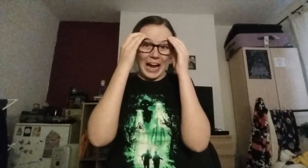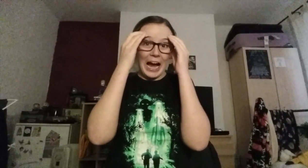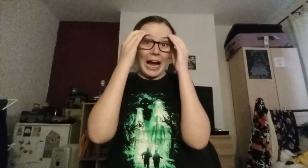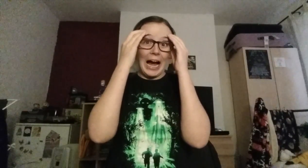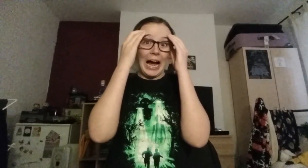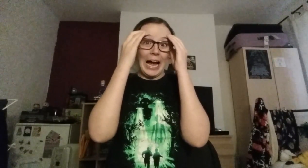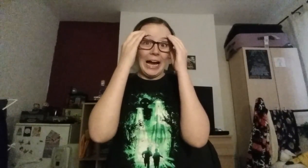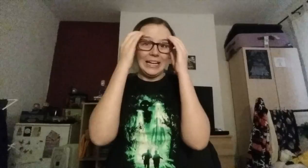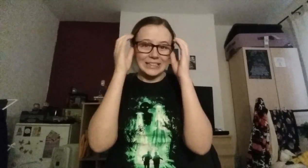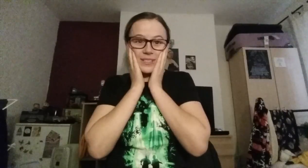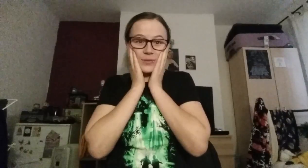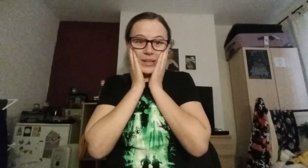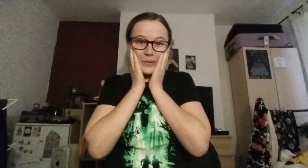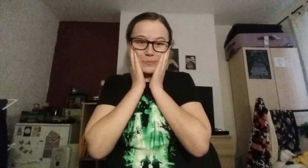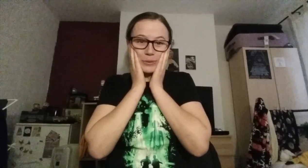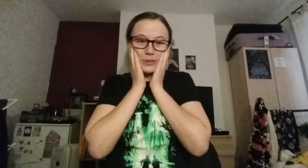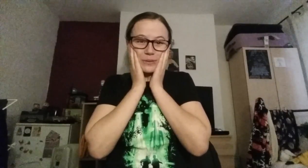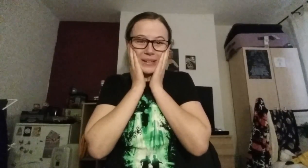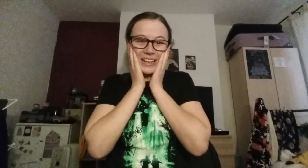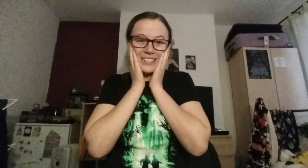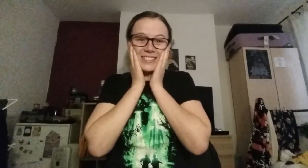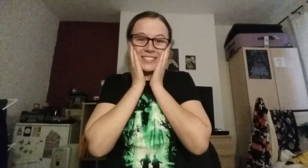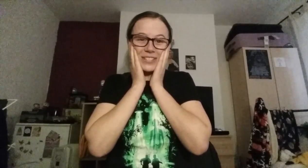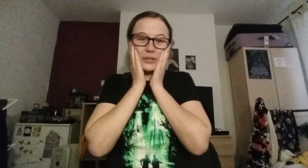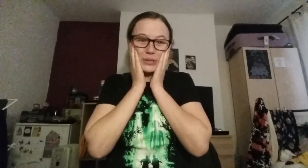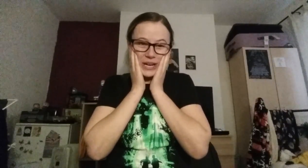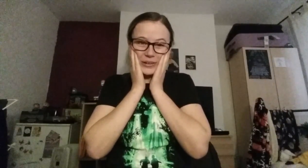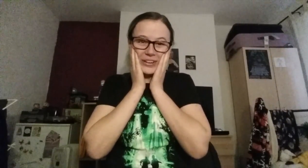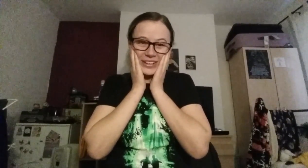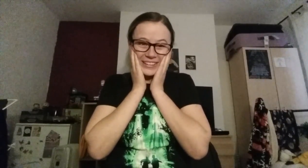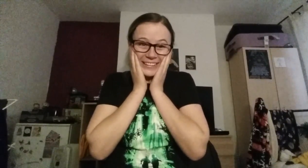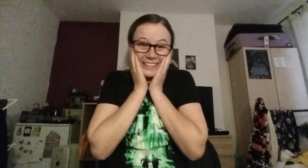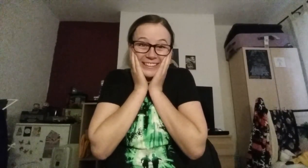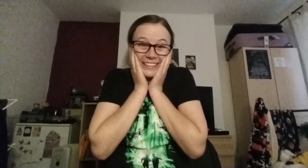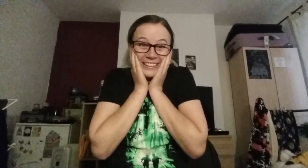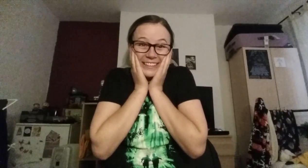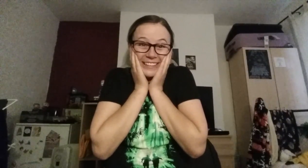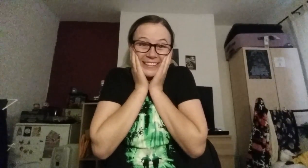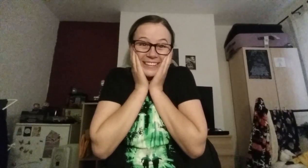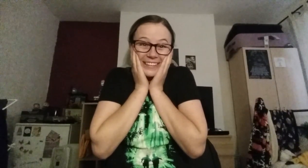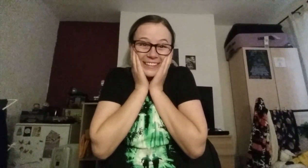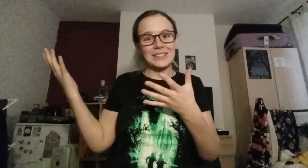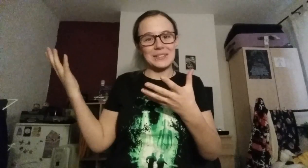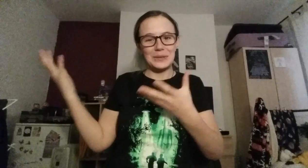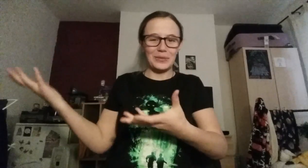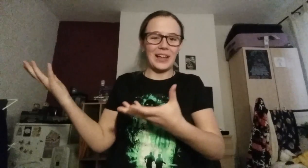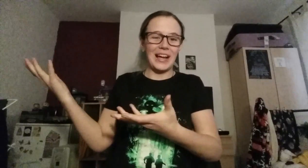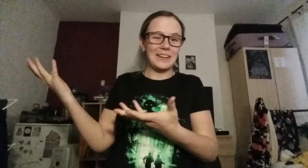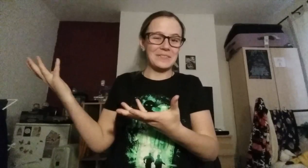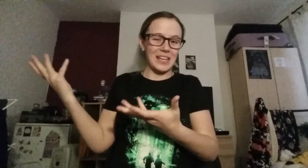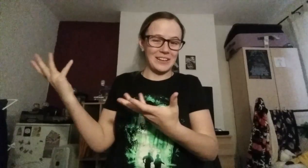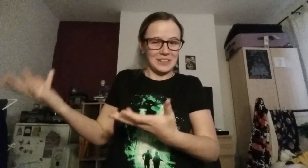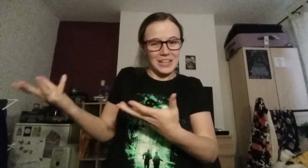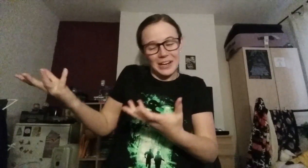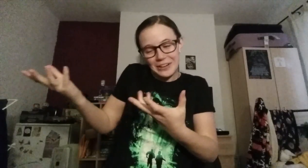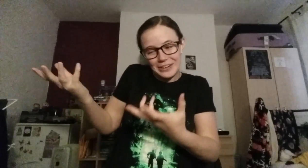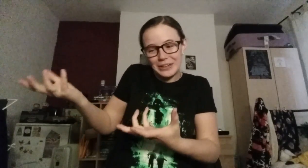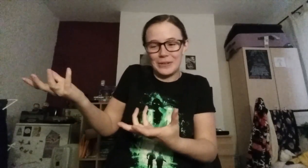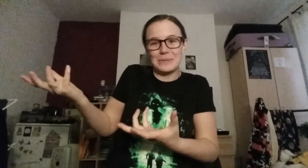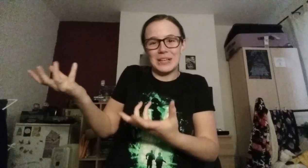ahhhh! This video is brought to you by existential terror. The fact that millions of lives and entire economies